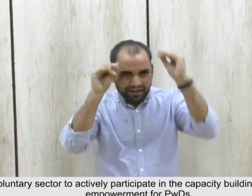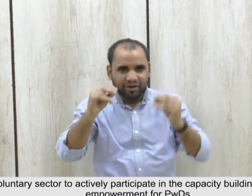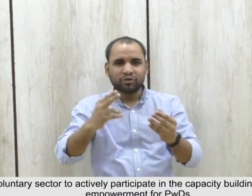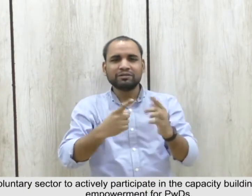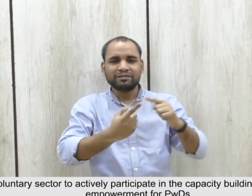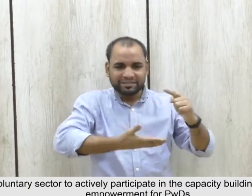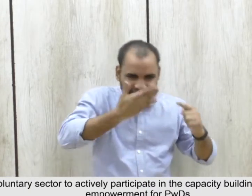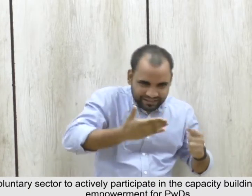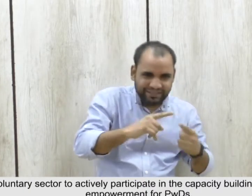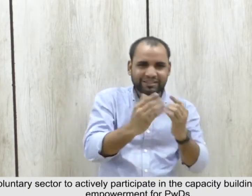.17.